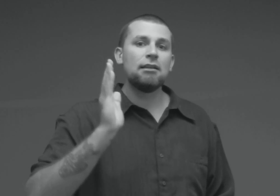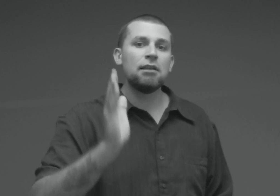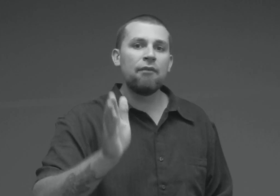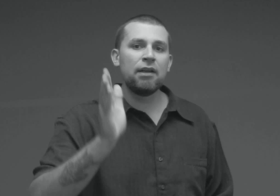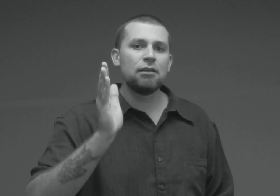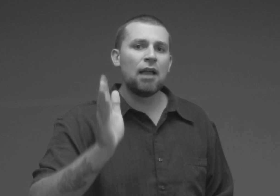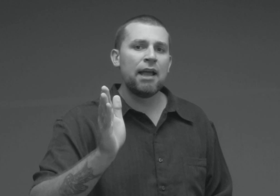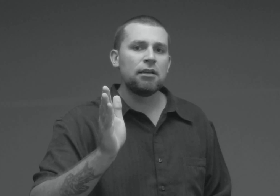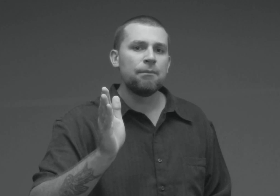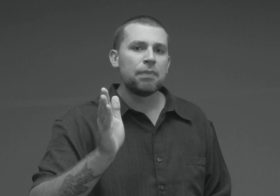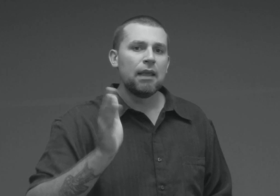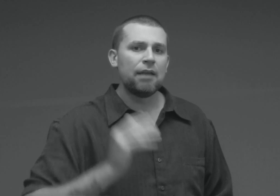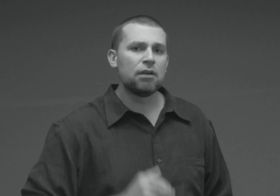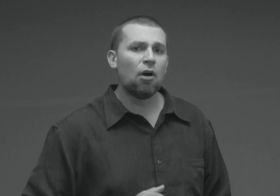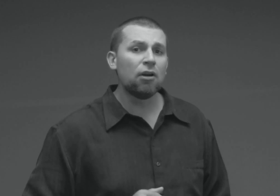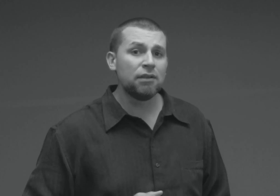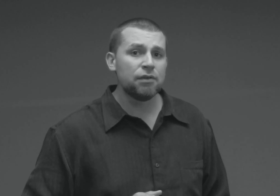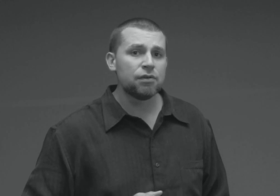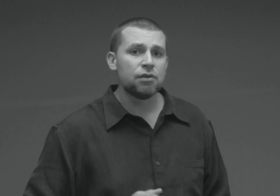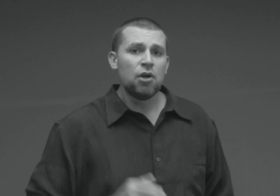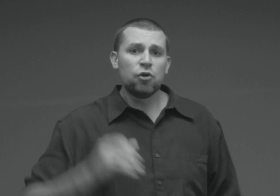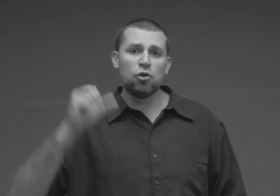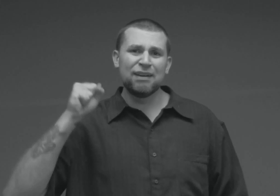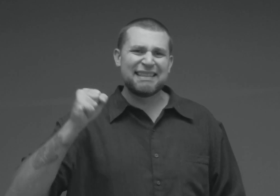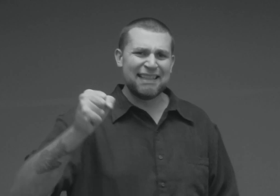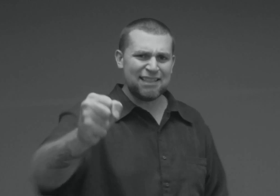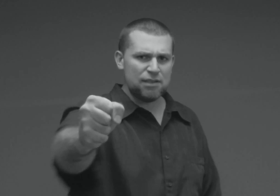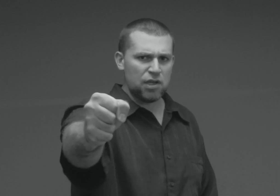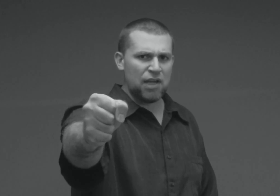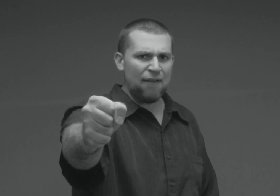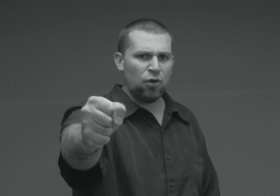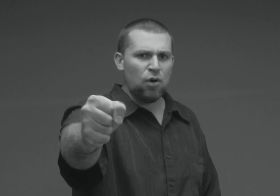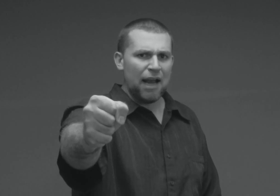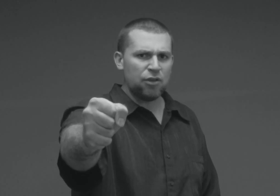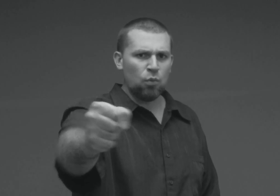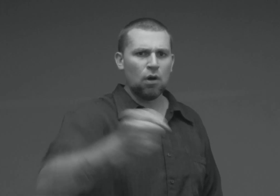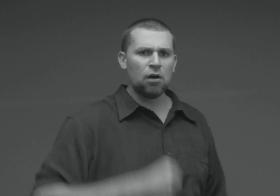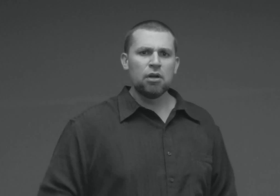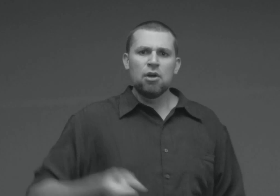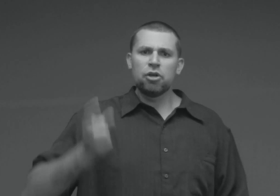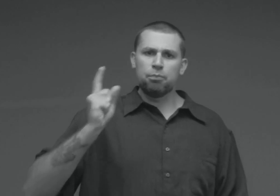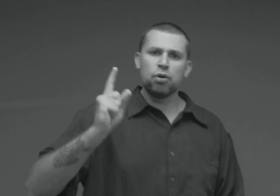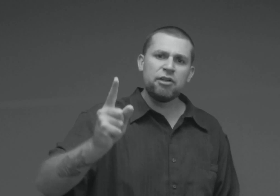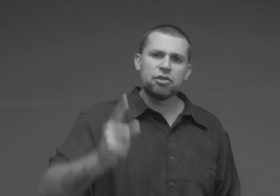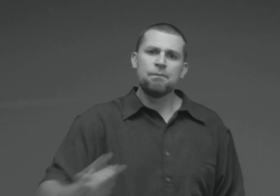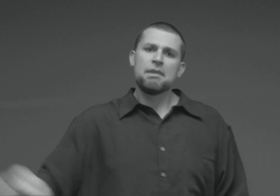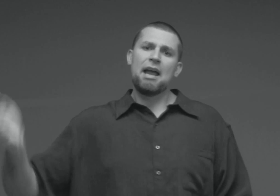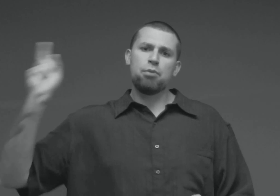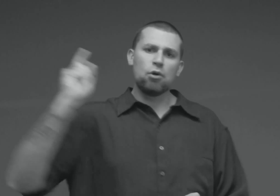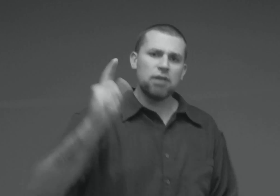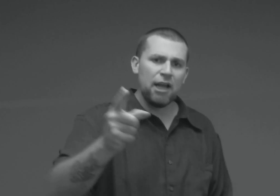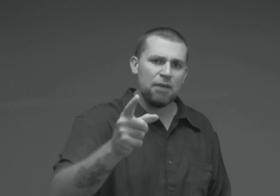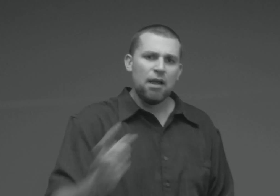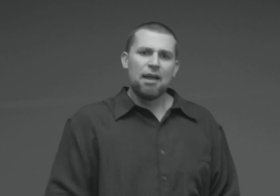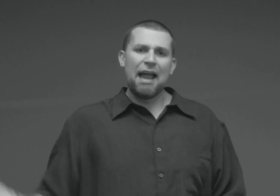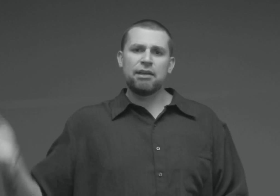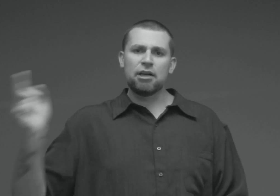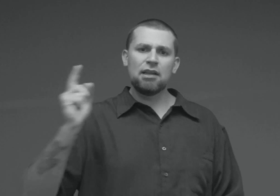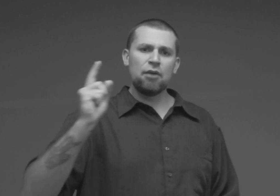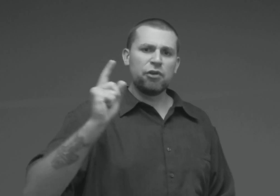loving light in the darkness, to resist the devil and the world, to preach and proclaim and declare the